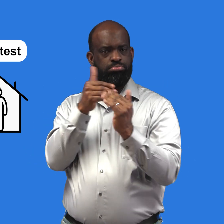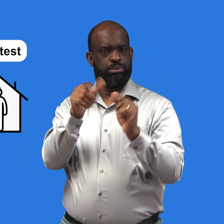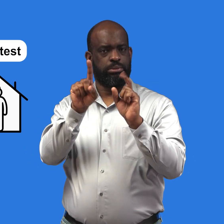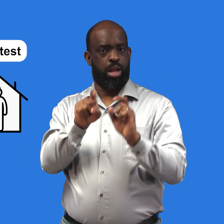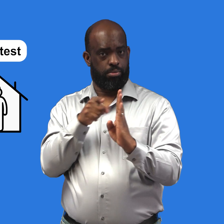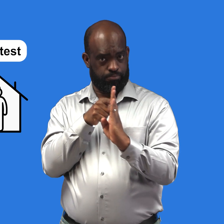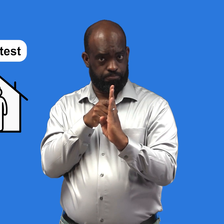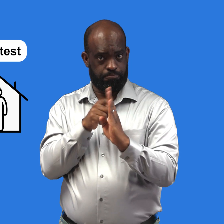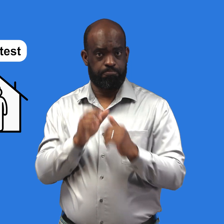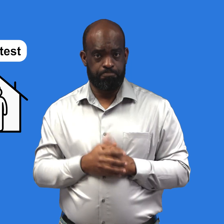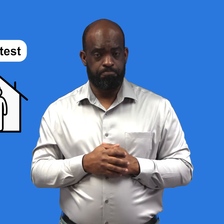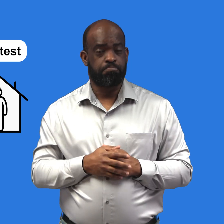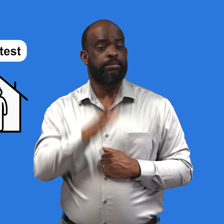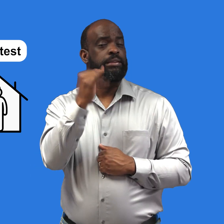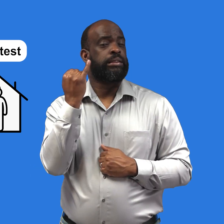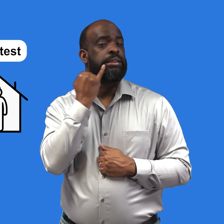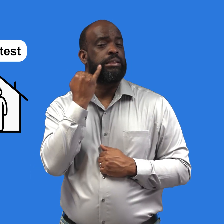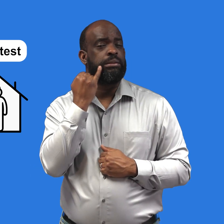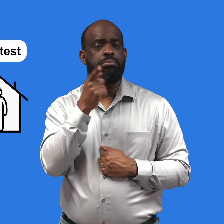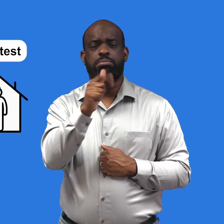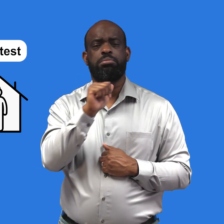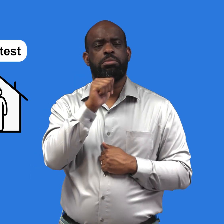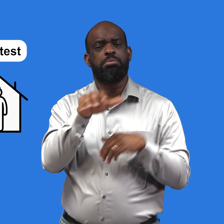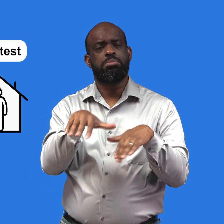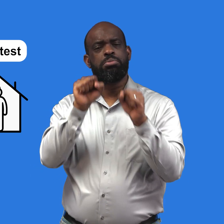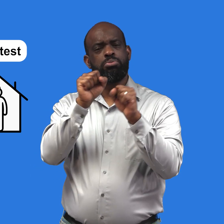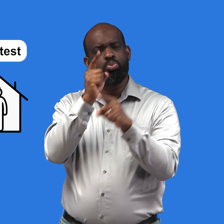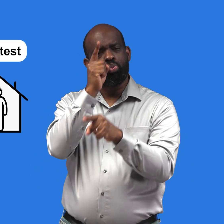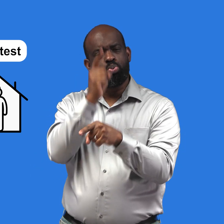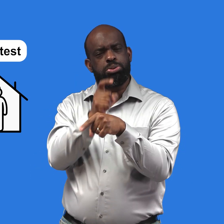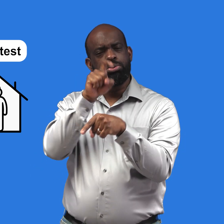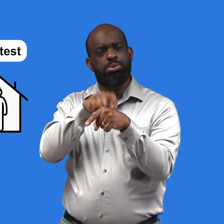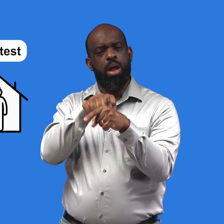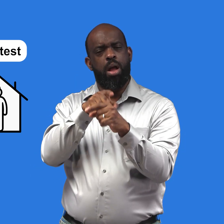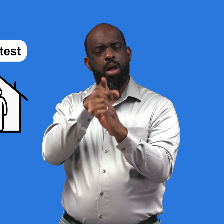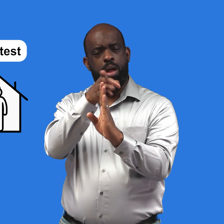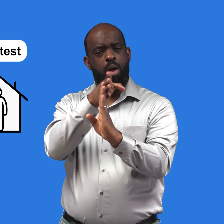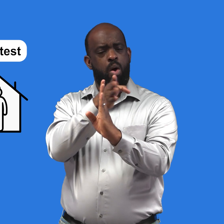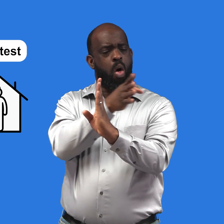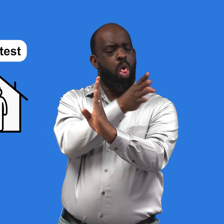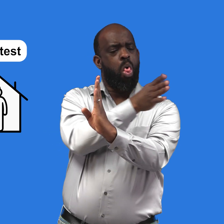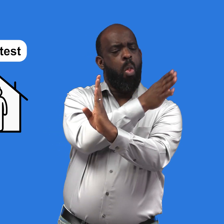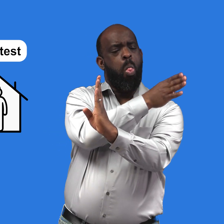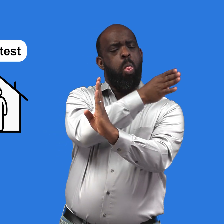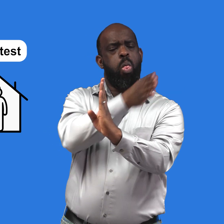If you do not test at the right time, you are more likely to get an inaccurate test result.